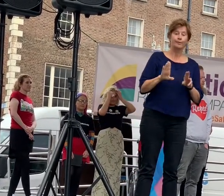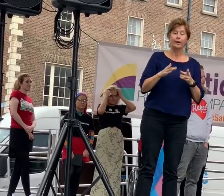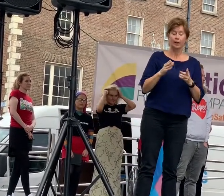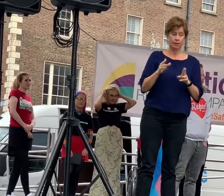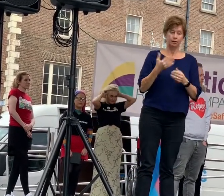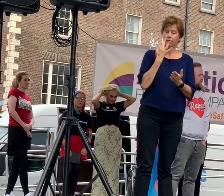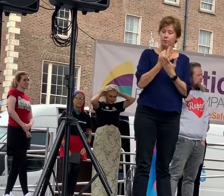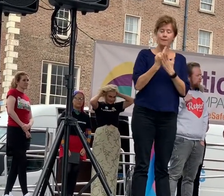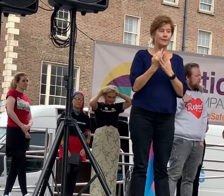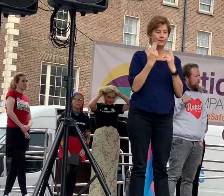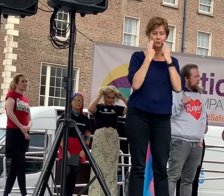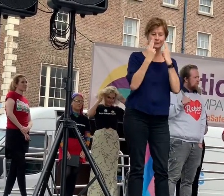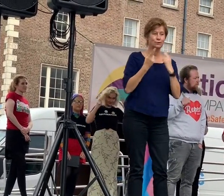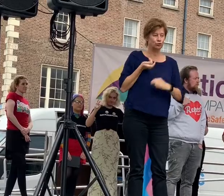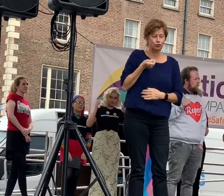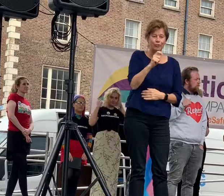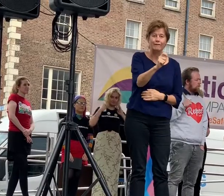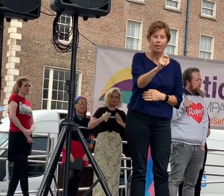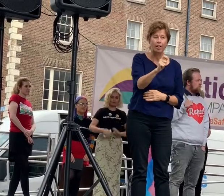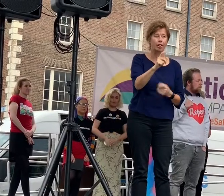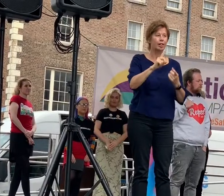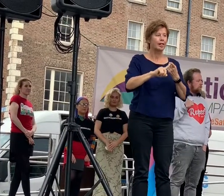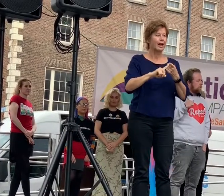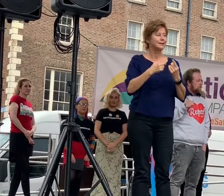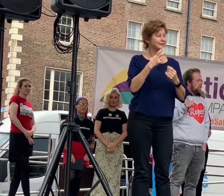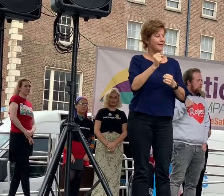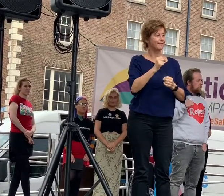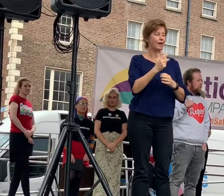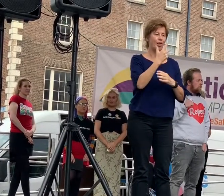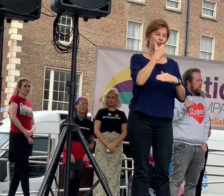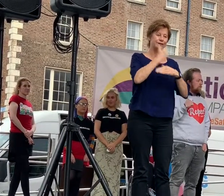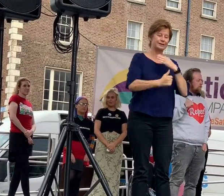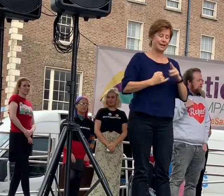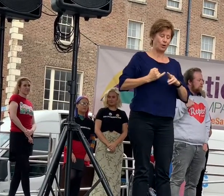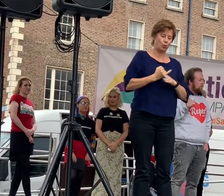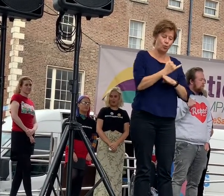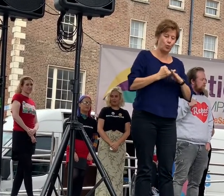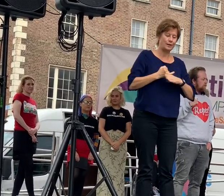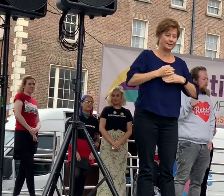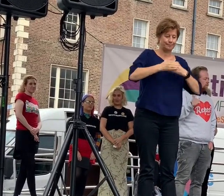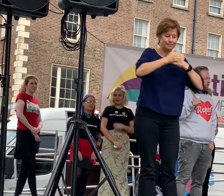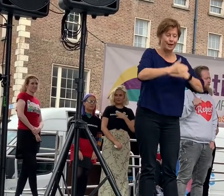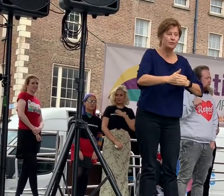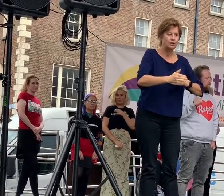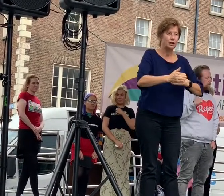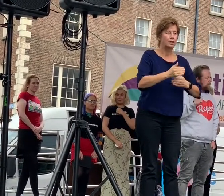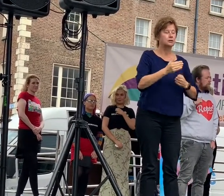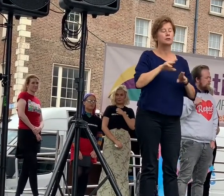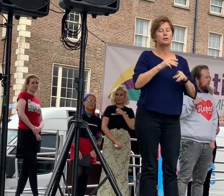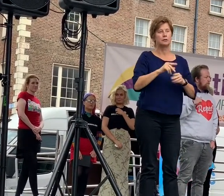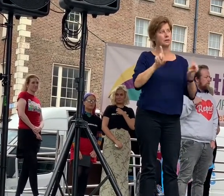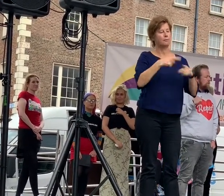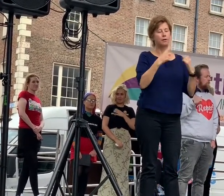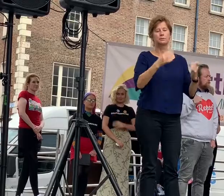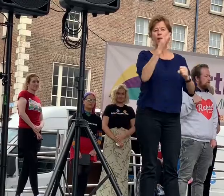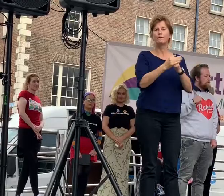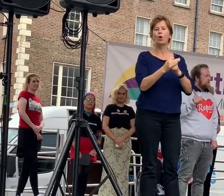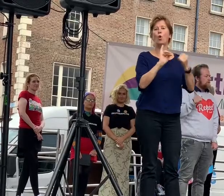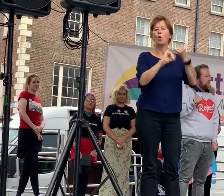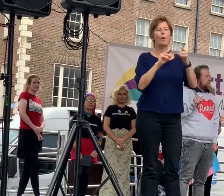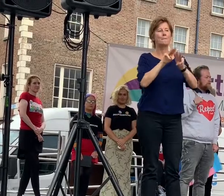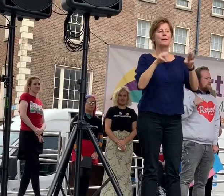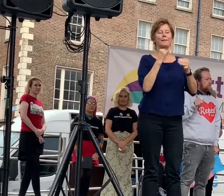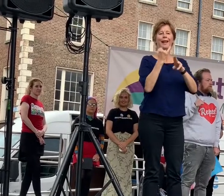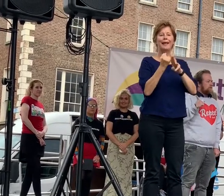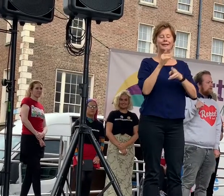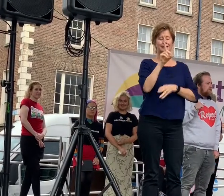to the three-day waiting period you have to do two travels which is practically impossible for people in direct provision people who need time off